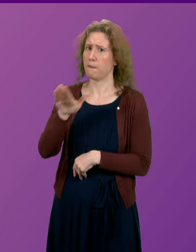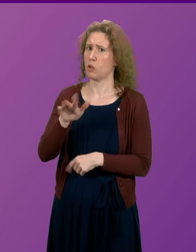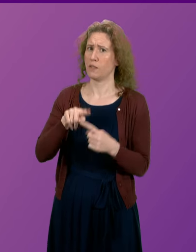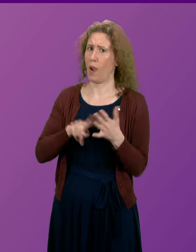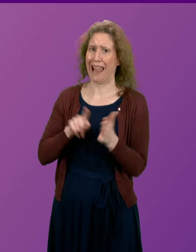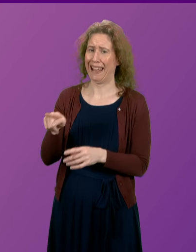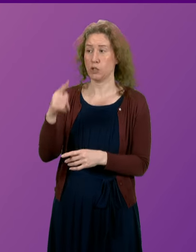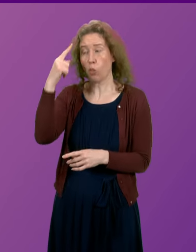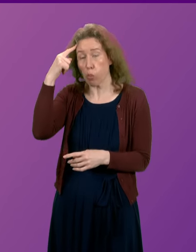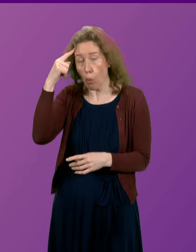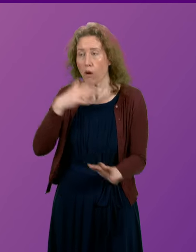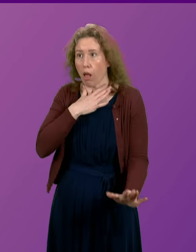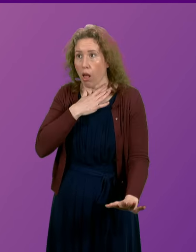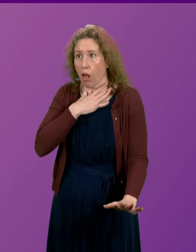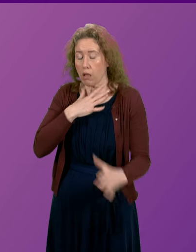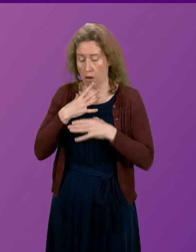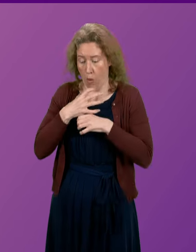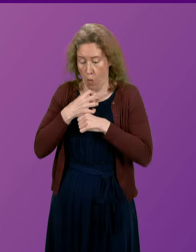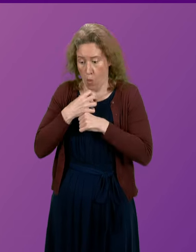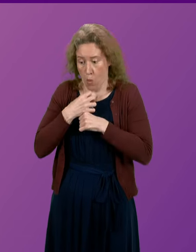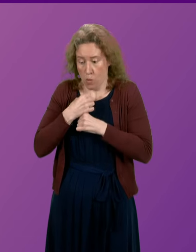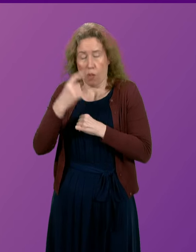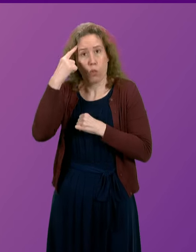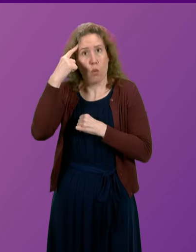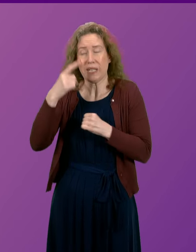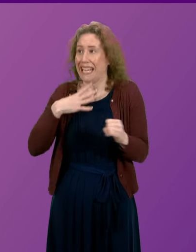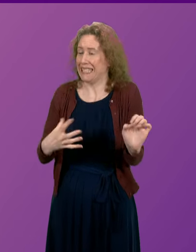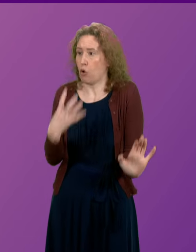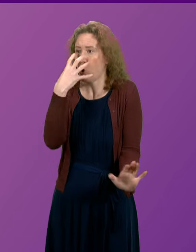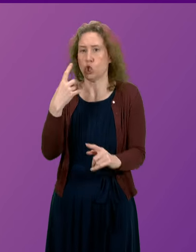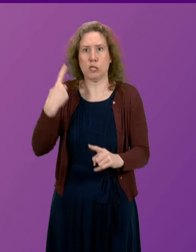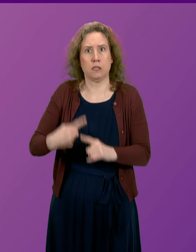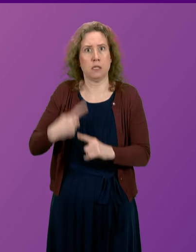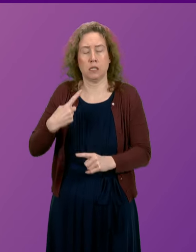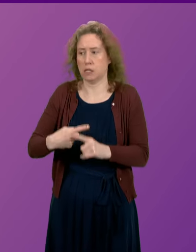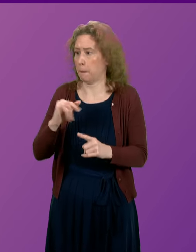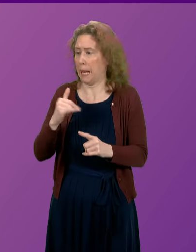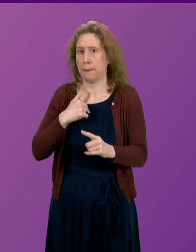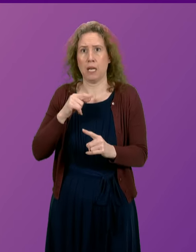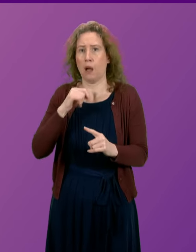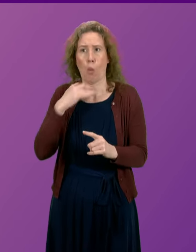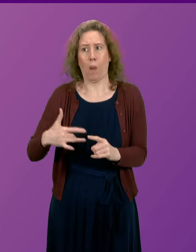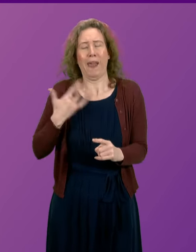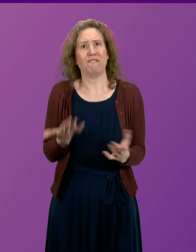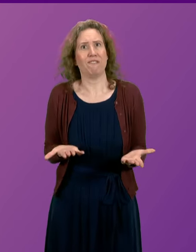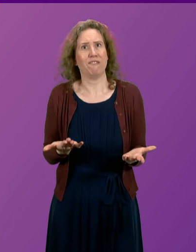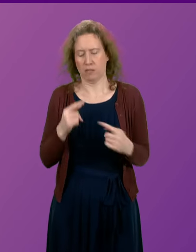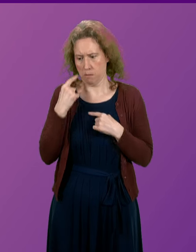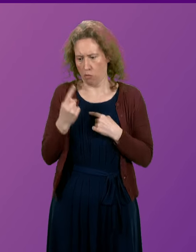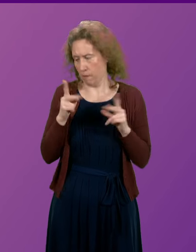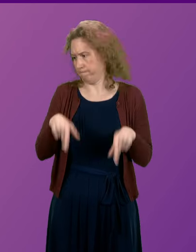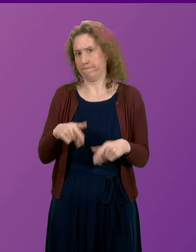who thought her airway was closing, who thought if she didn't get oxygen that she may not see the next day.